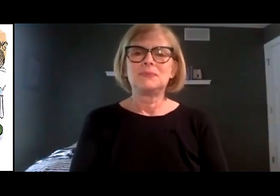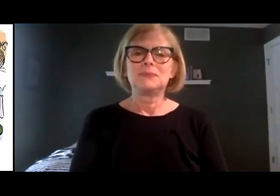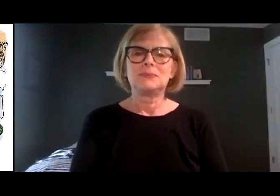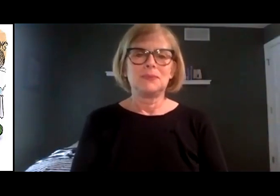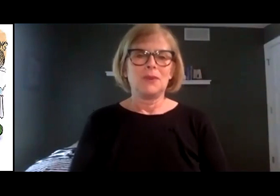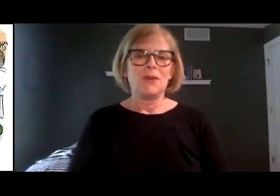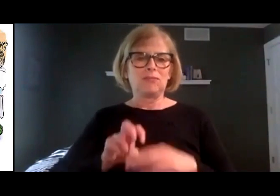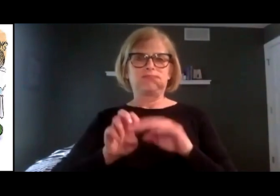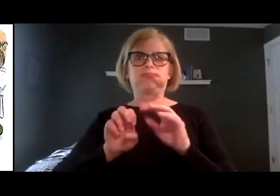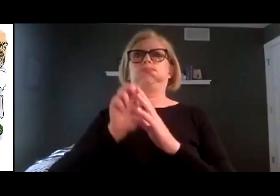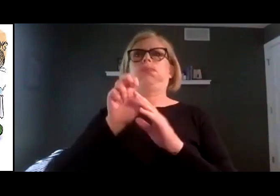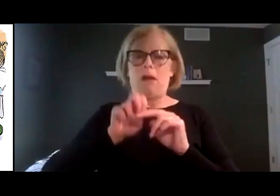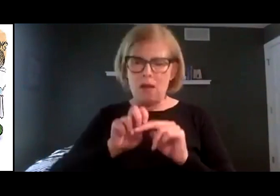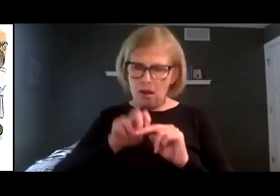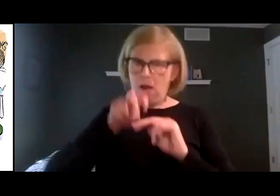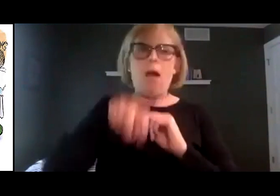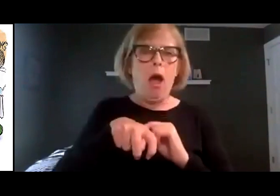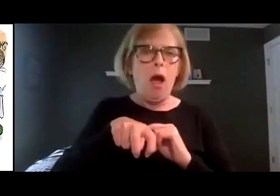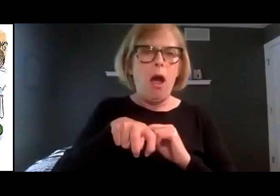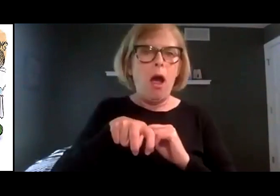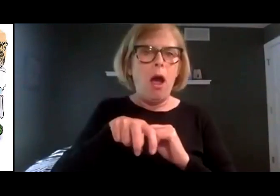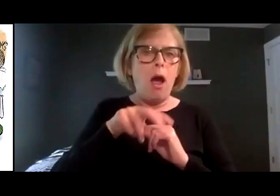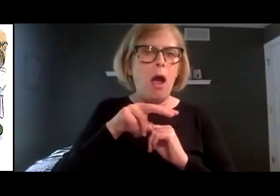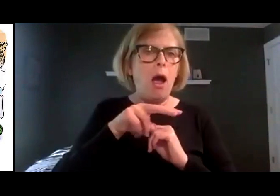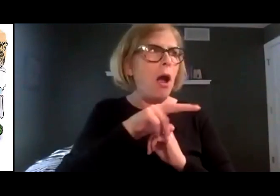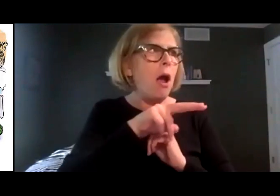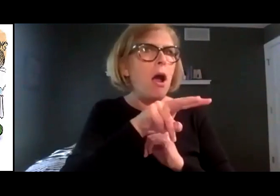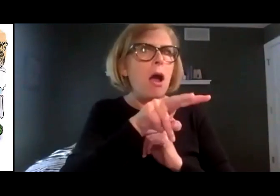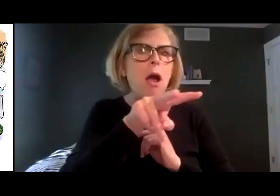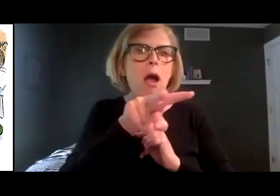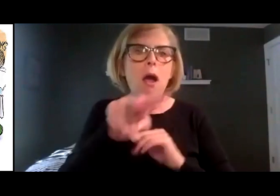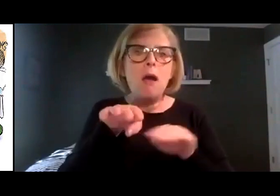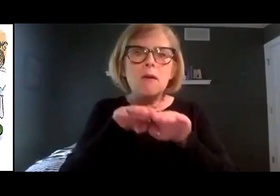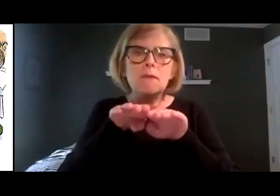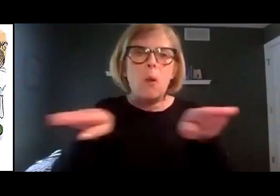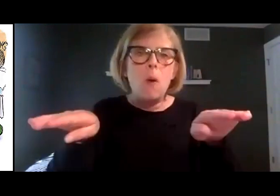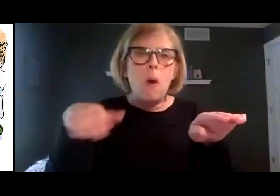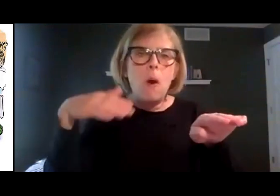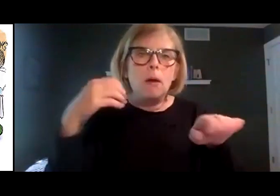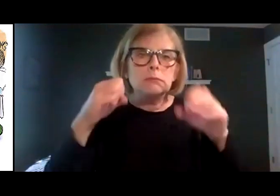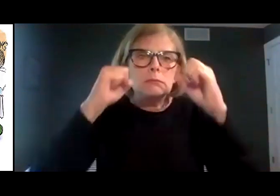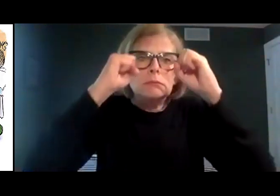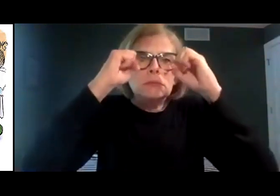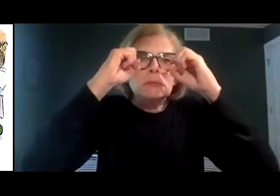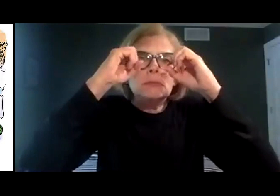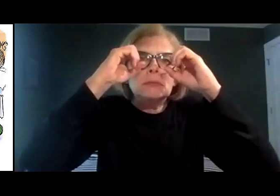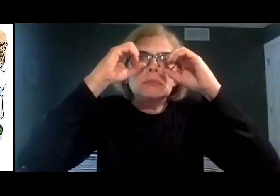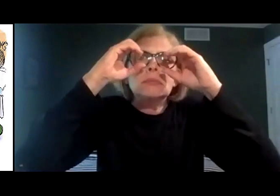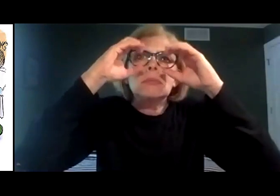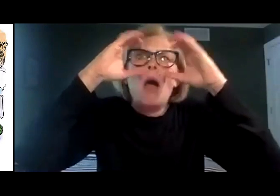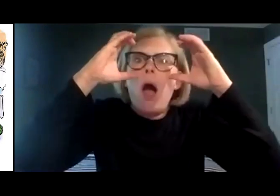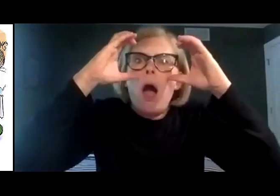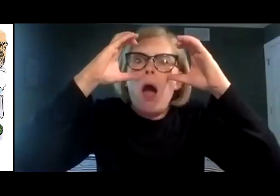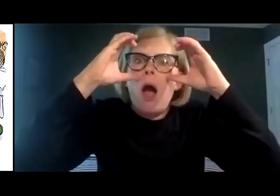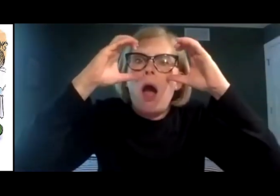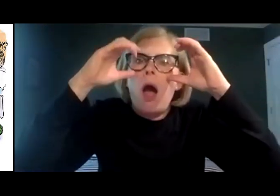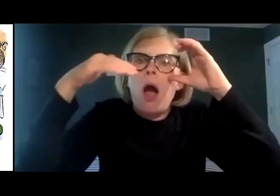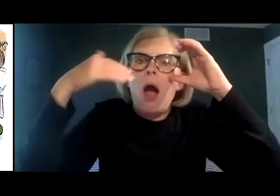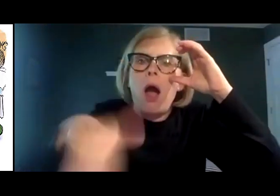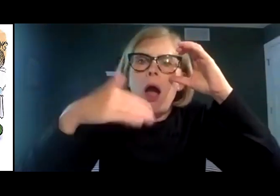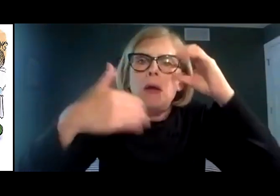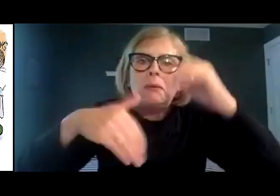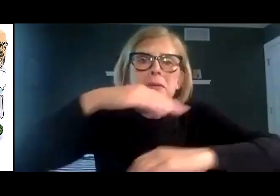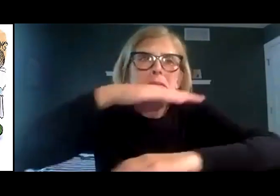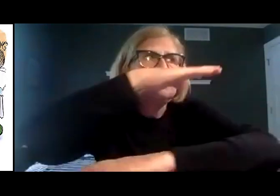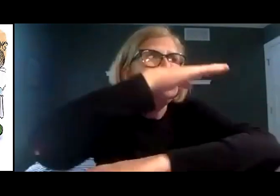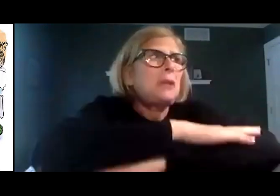He stepped off the escalator as it reached the next floor. And there, before his eyes, was the